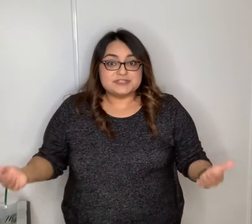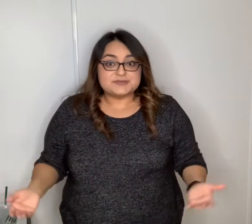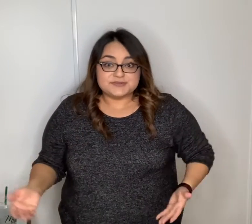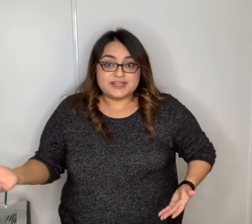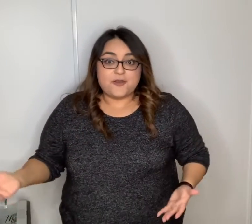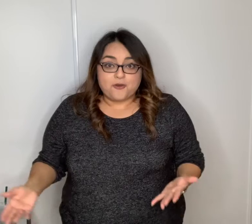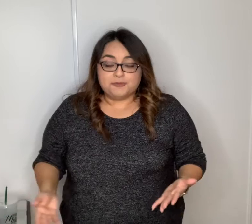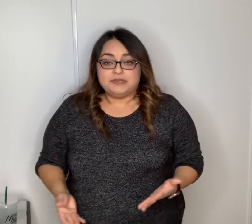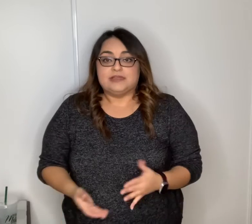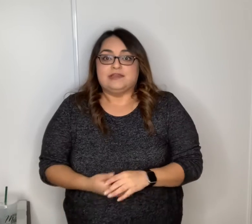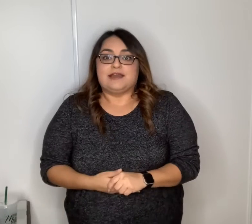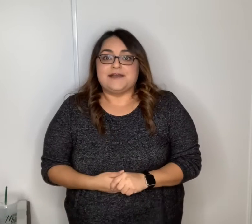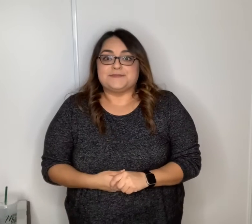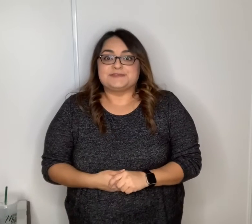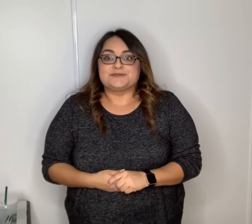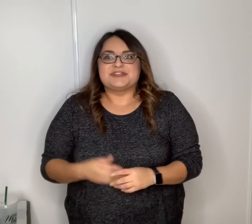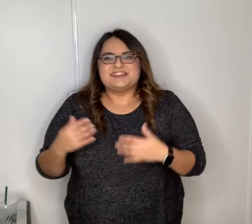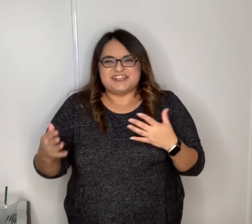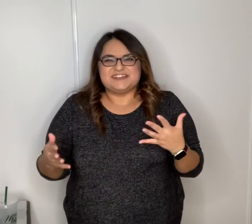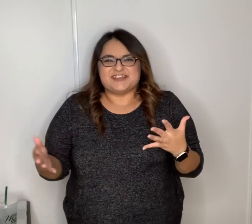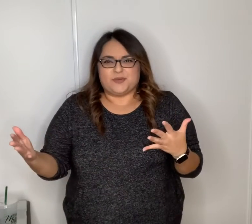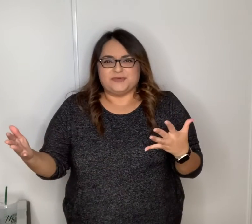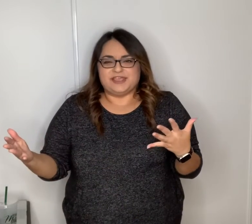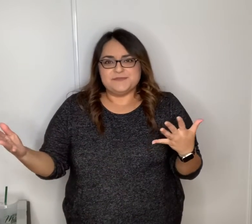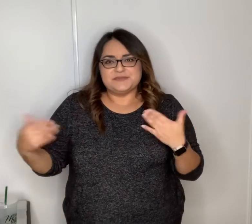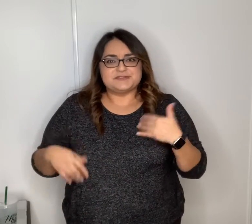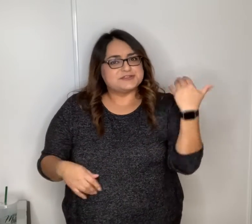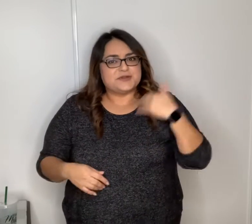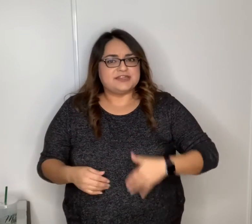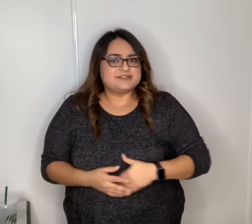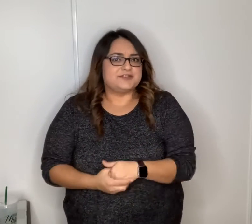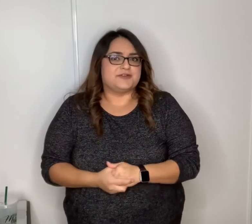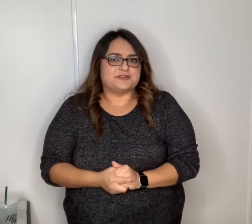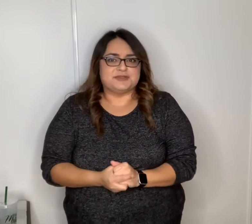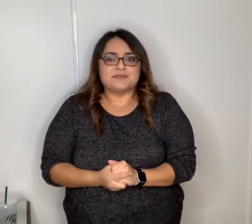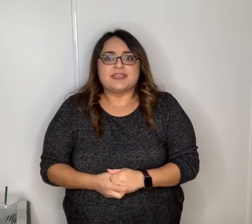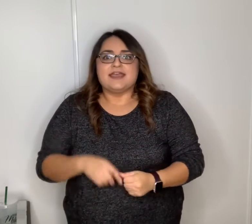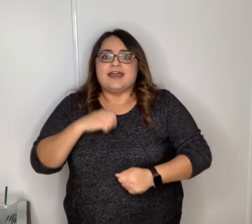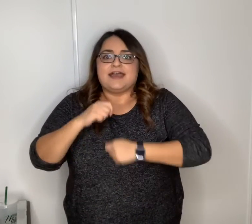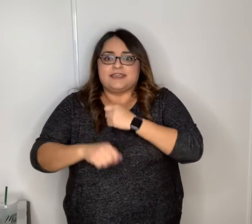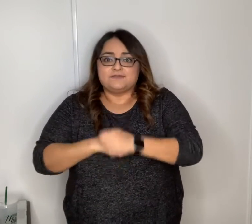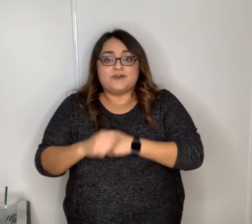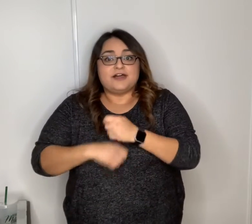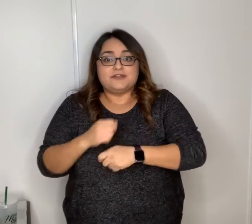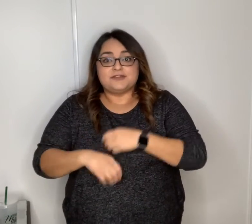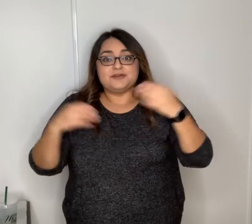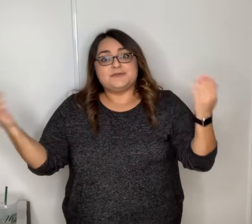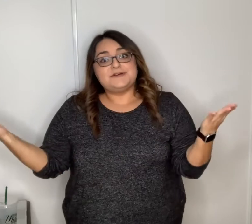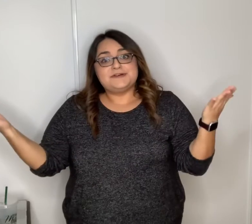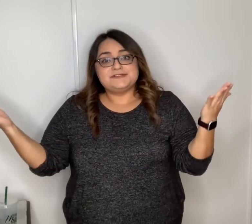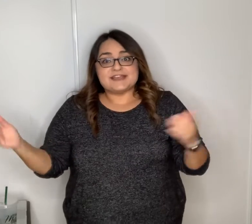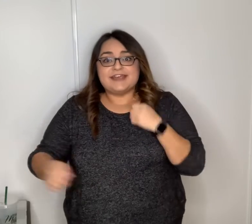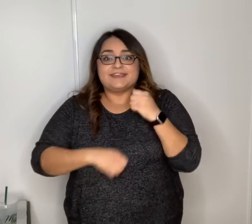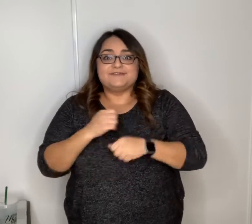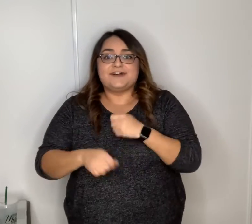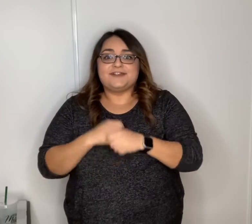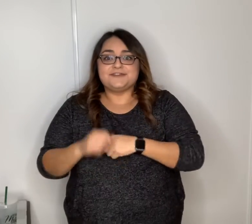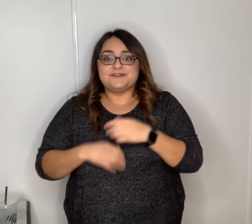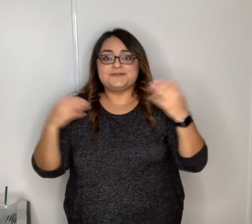school at home um so we're going to change that up okay so just go ahead and sing along with me i can follow the rules i can follow the